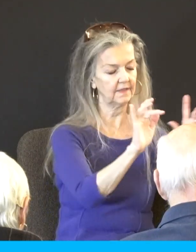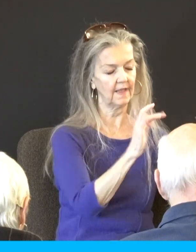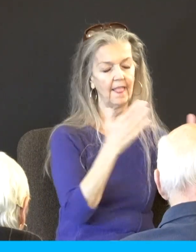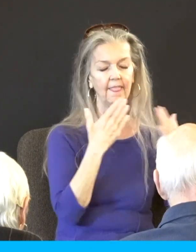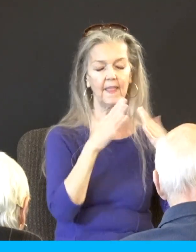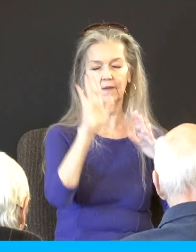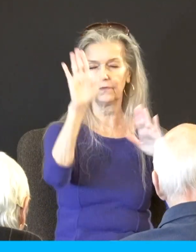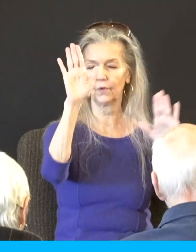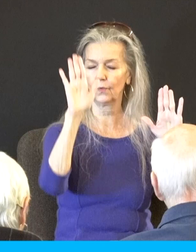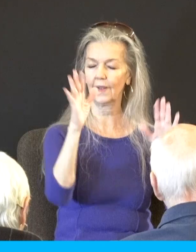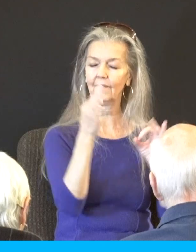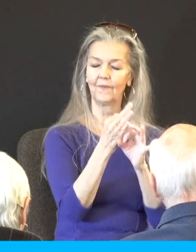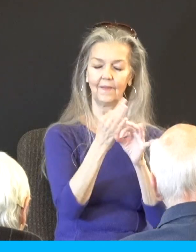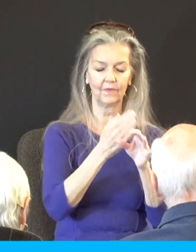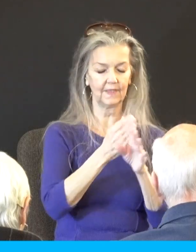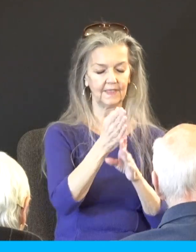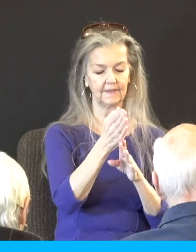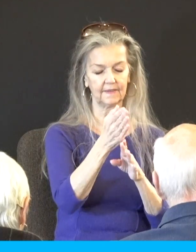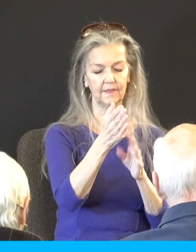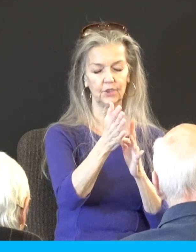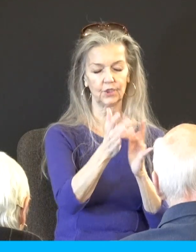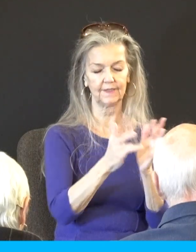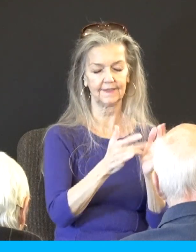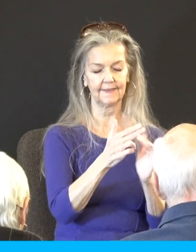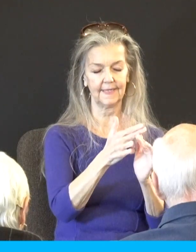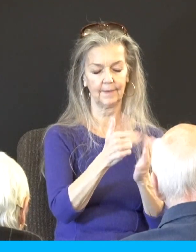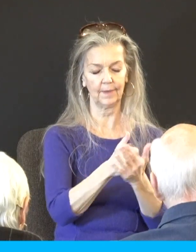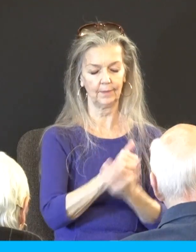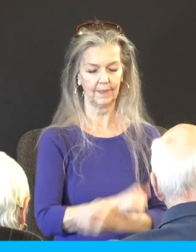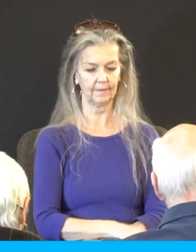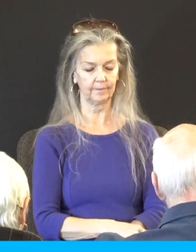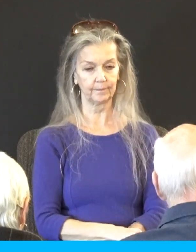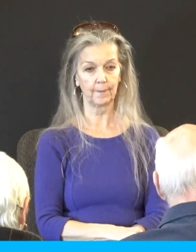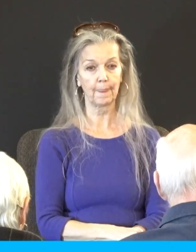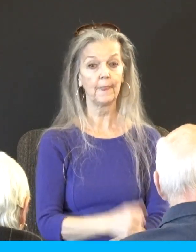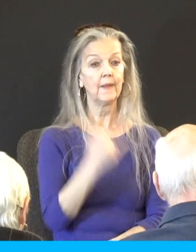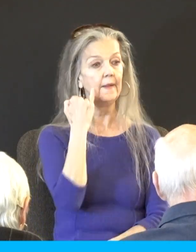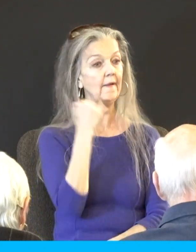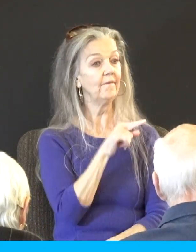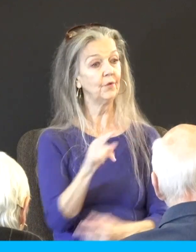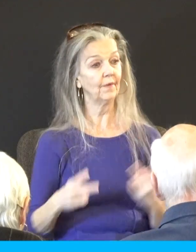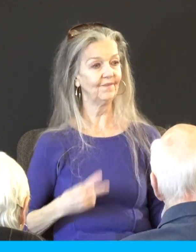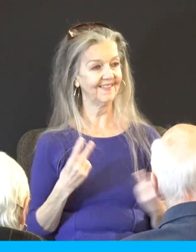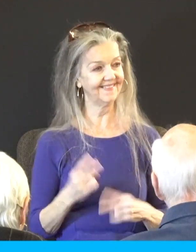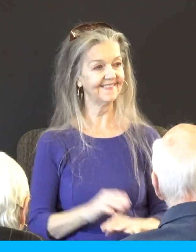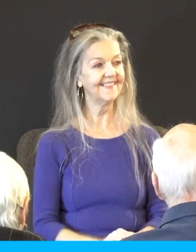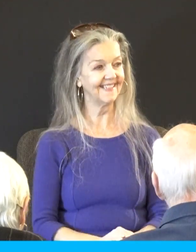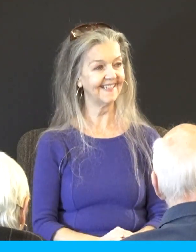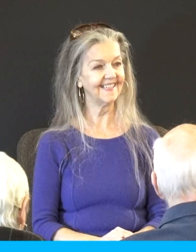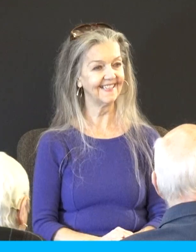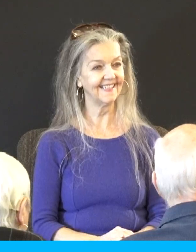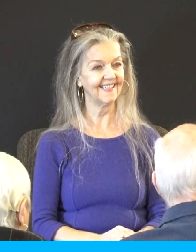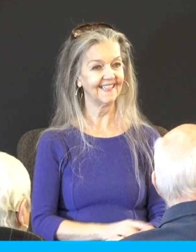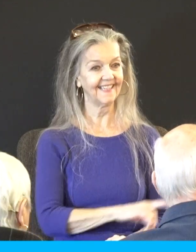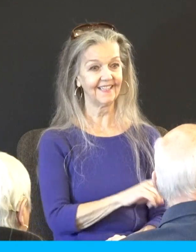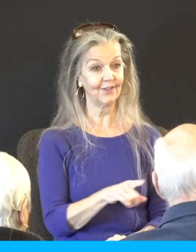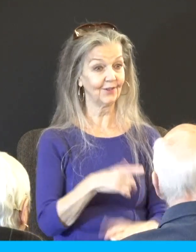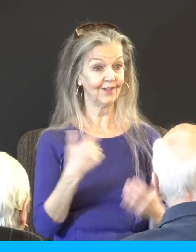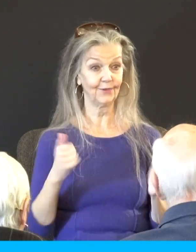faithfulness in Jesus' name. Amen. If you're visiting, the good news is you're going to be just as trying to catch up as the rest of everybody